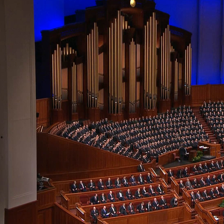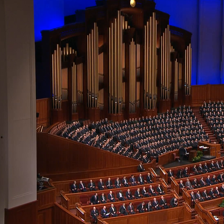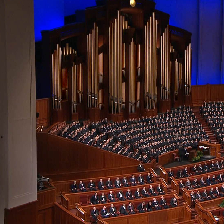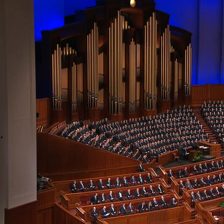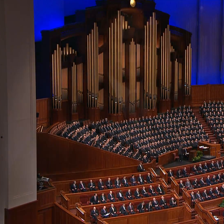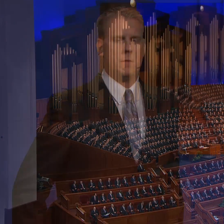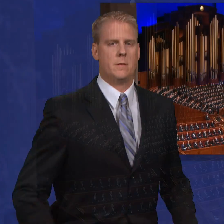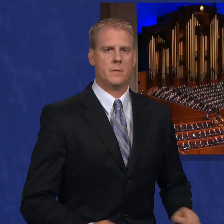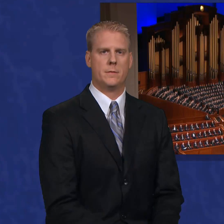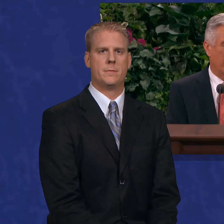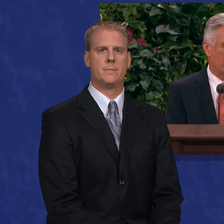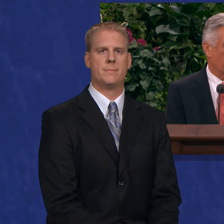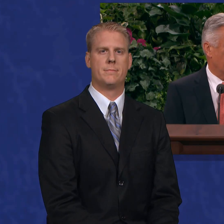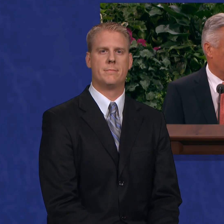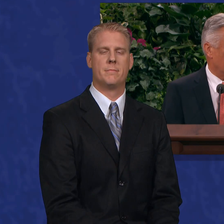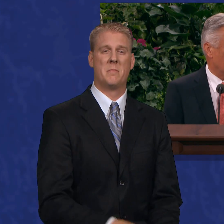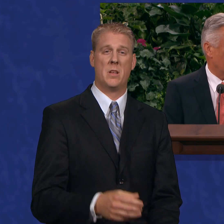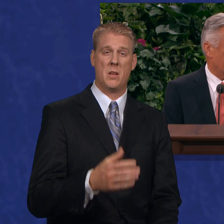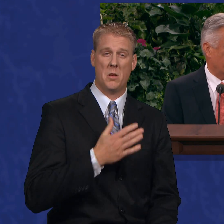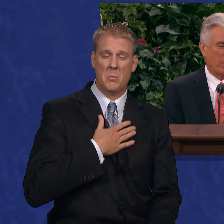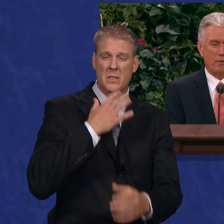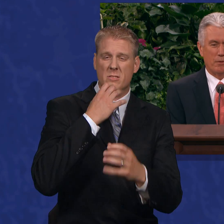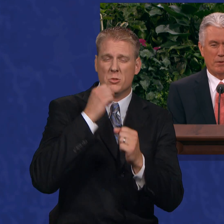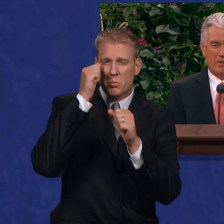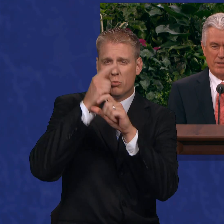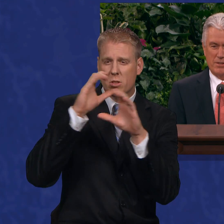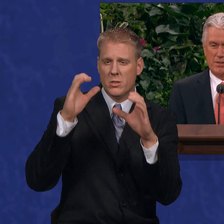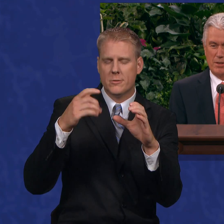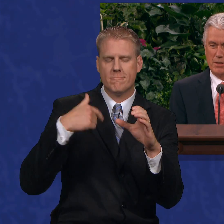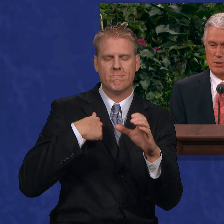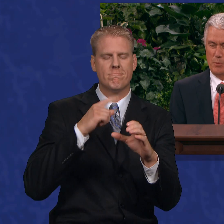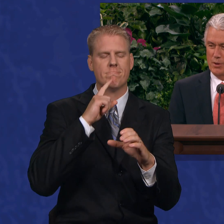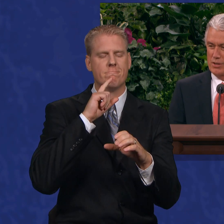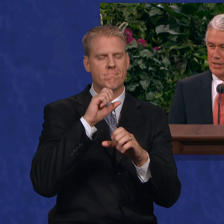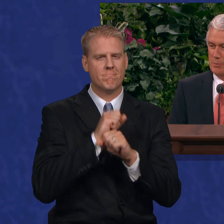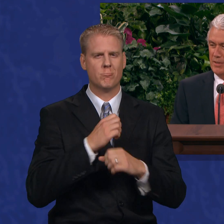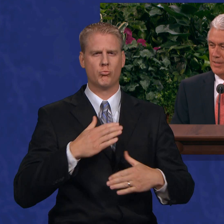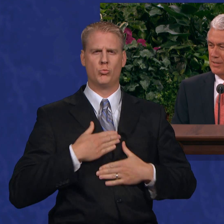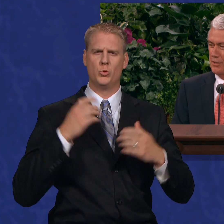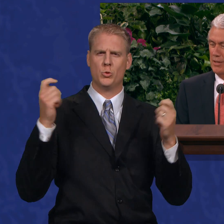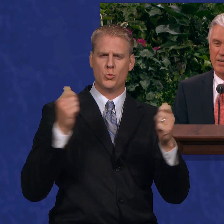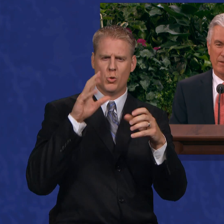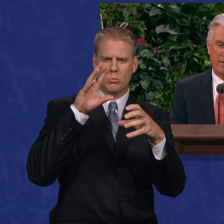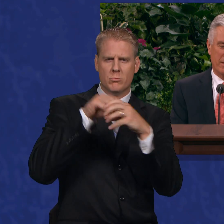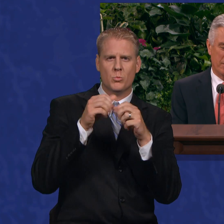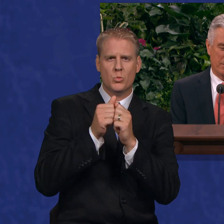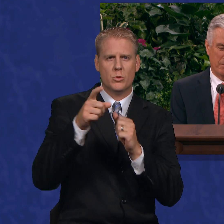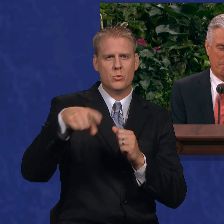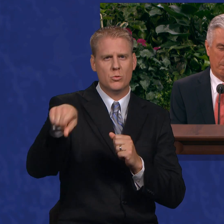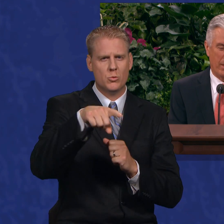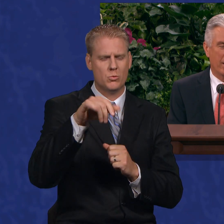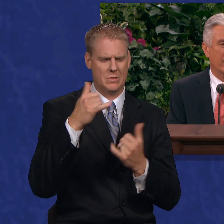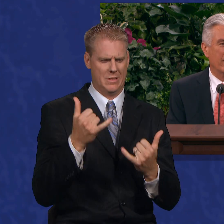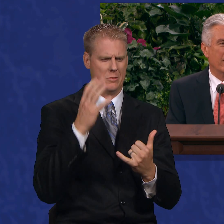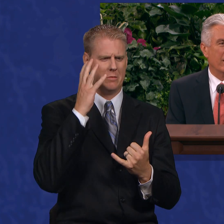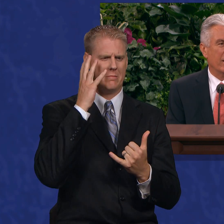My dear brethren, I truly rejoice with you in this spiritual experience tonight. Thank you.